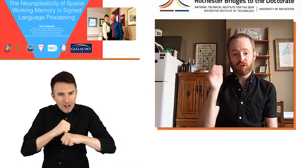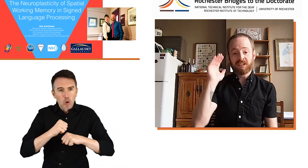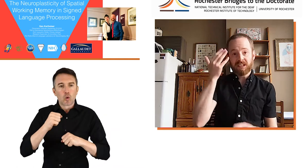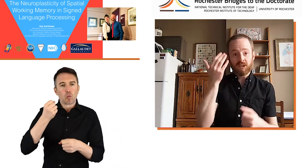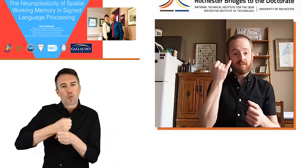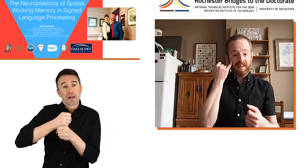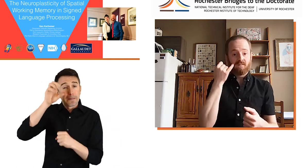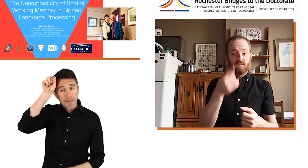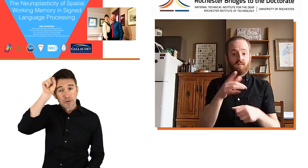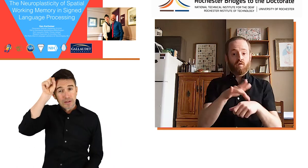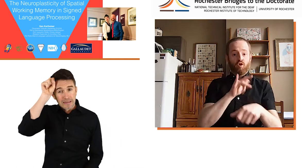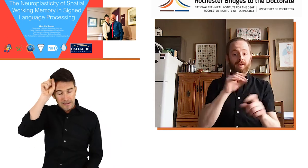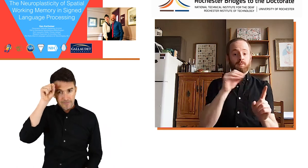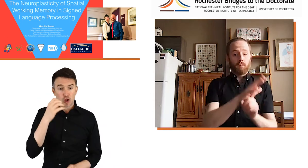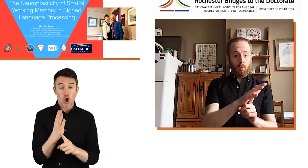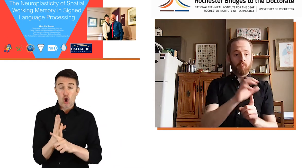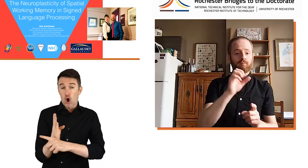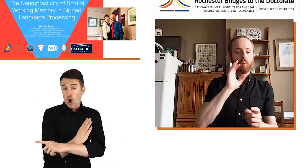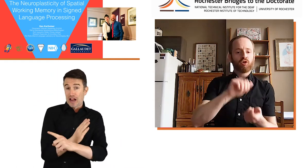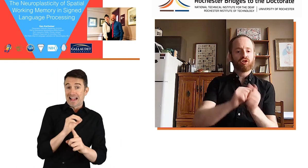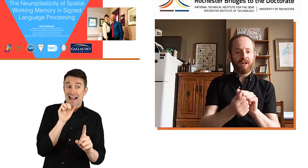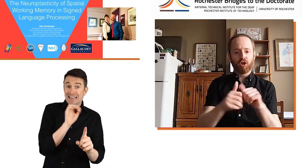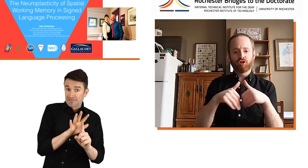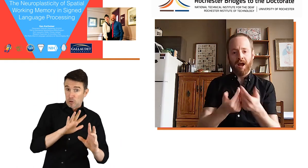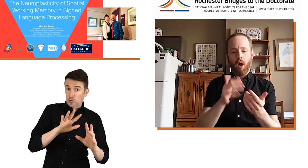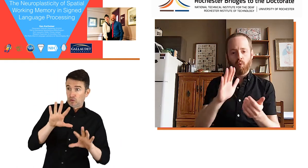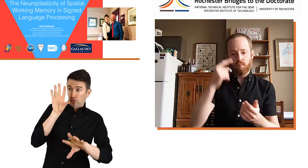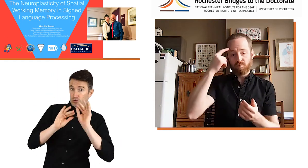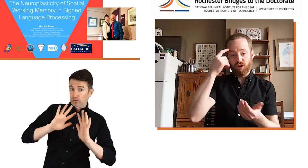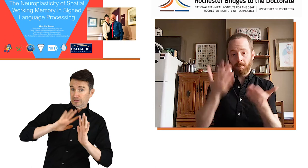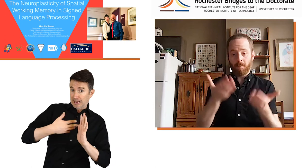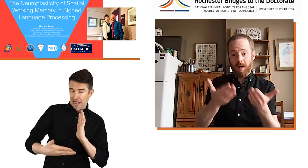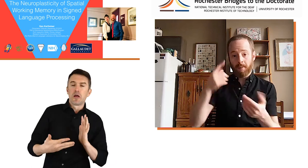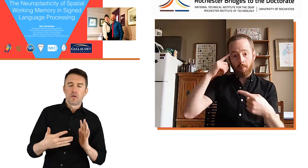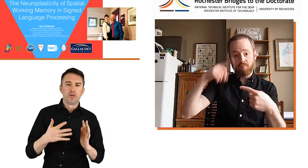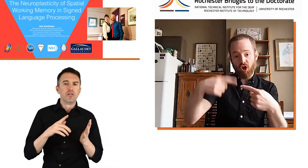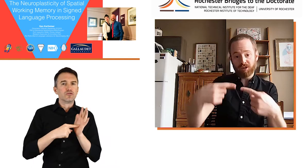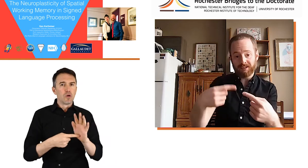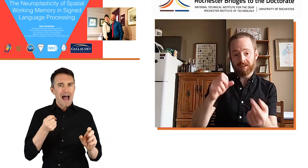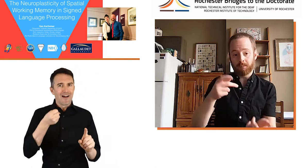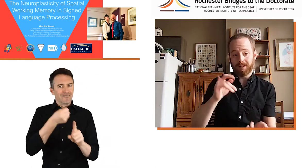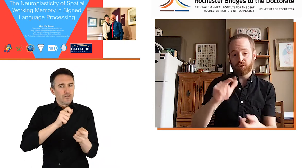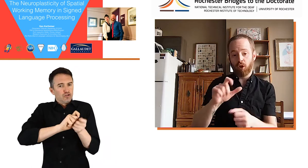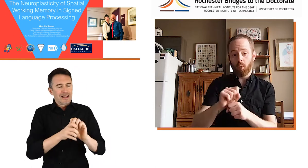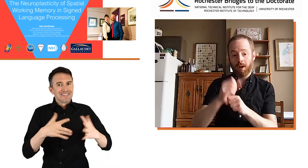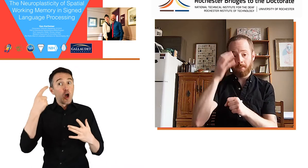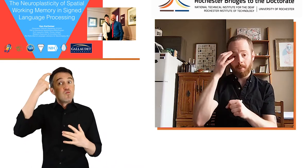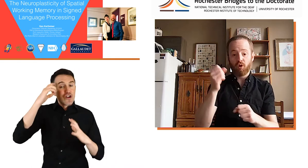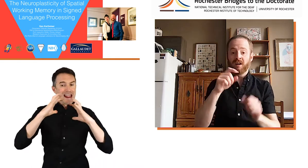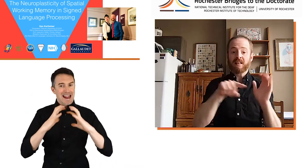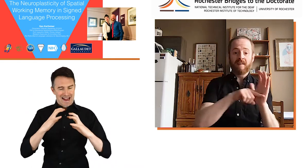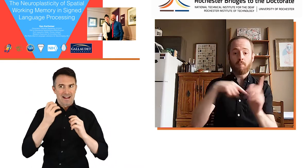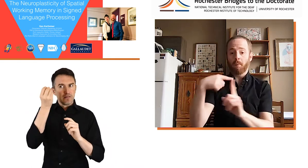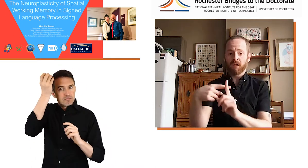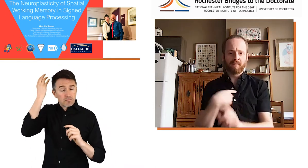seem to interact, that if people are exposed to sign language at an early age, that may impact their spatial working